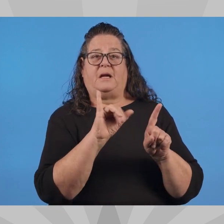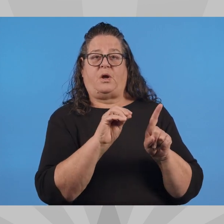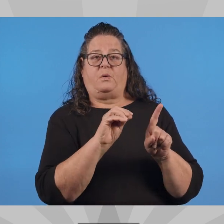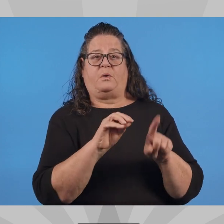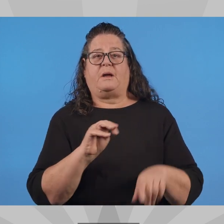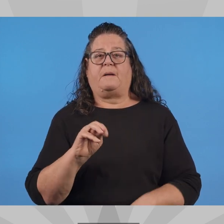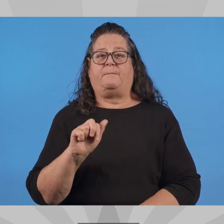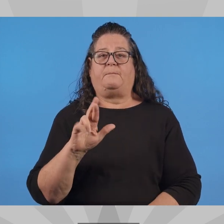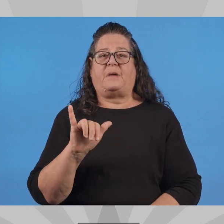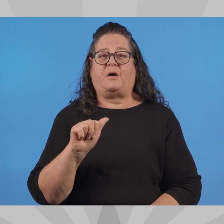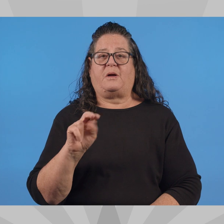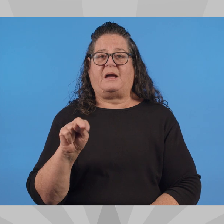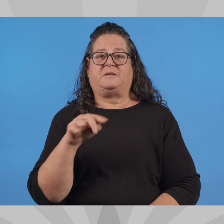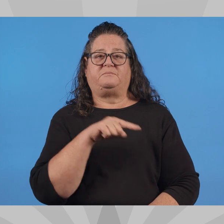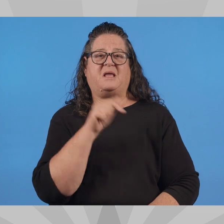Biography